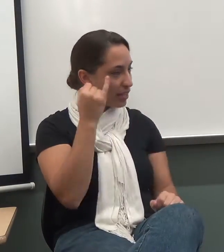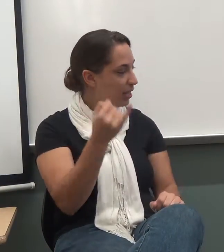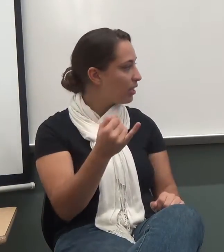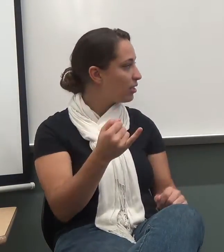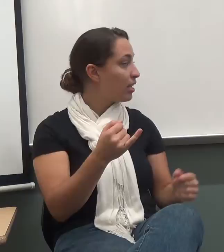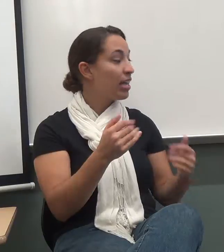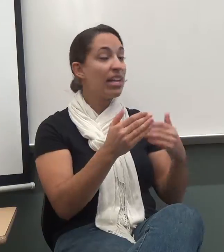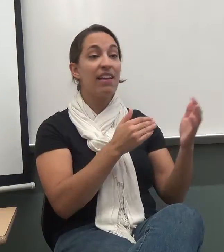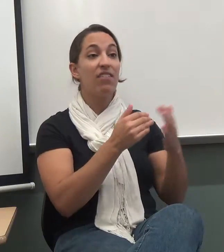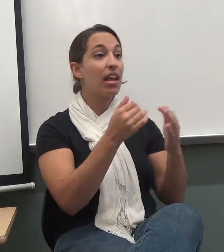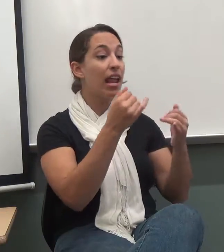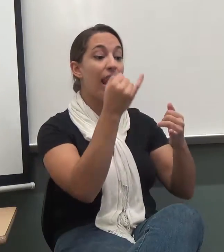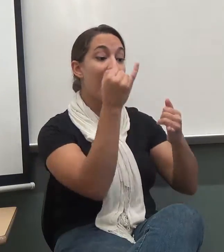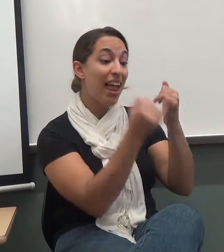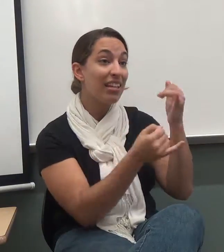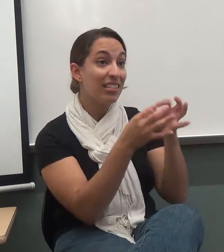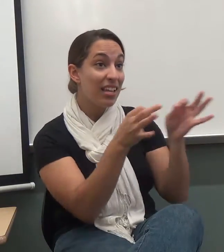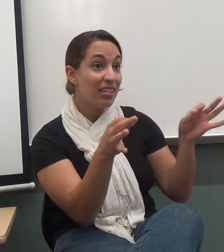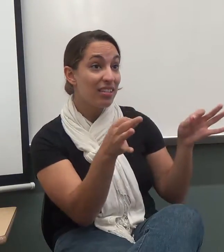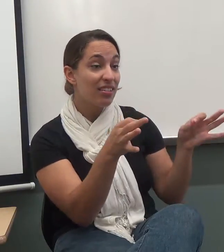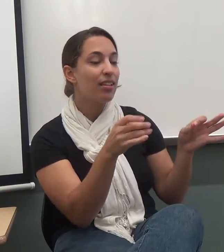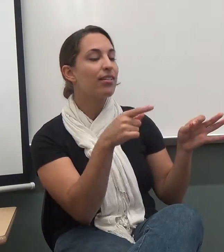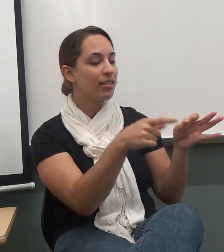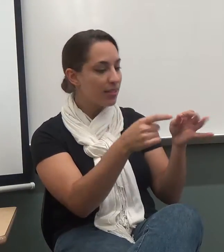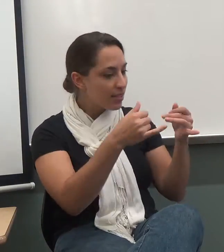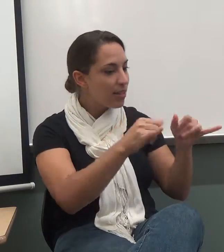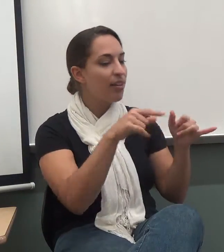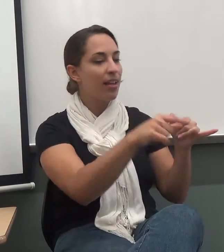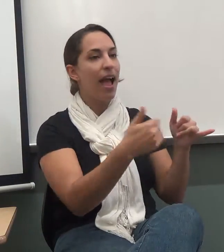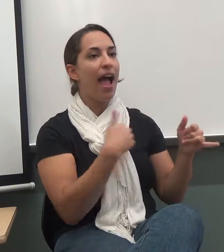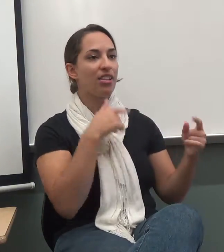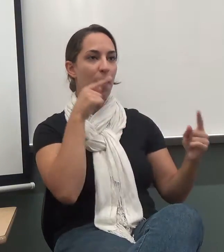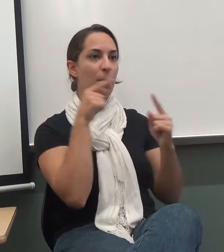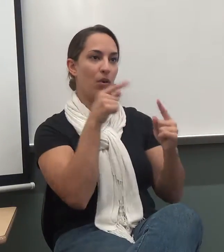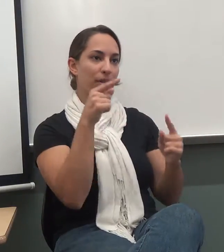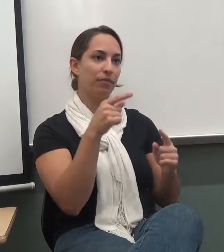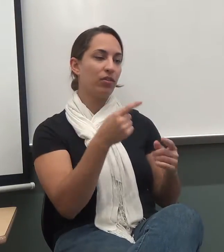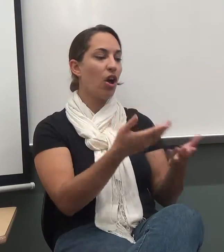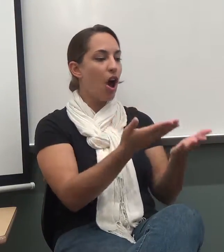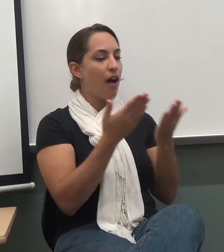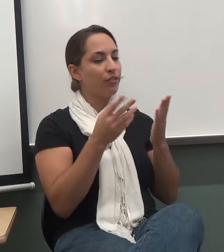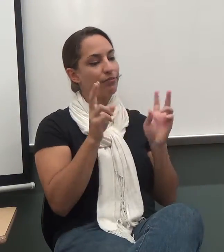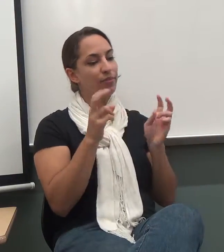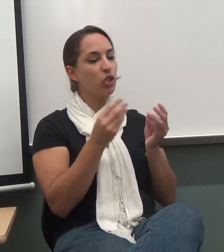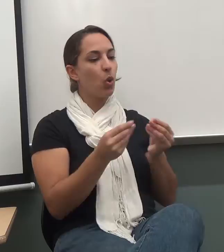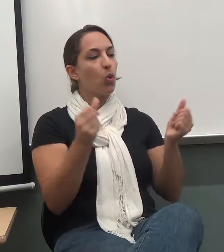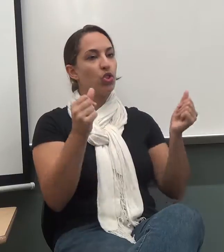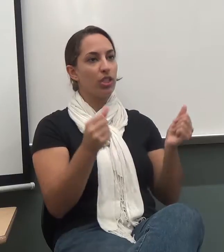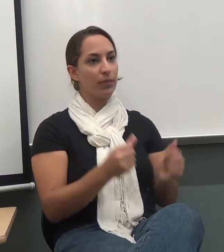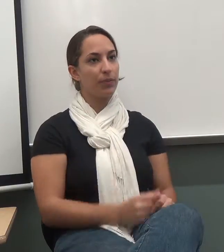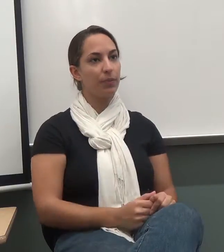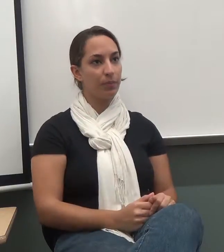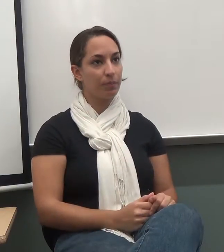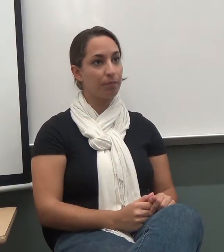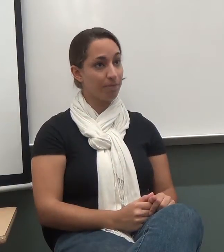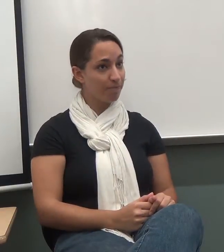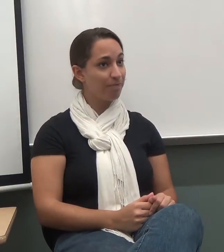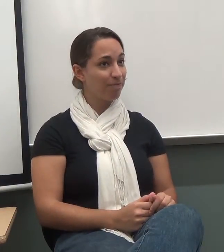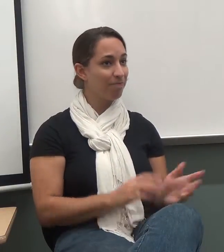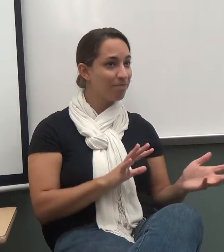point. The ideas together offer a solution. Okay. Now, why don't we take our break? Let's go back at 12